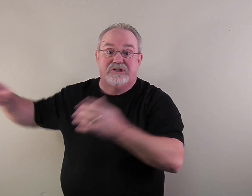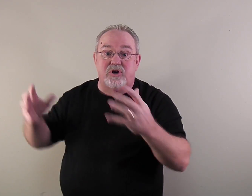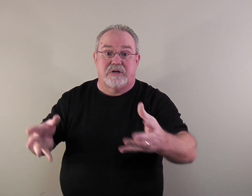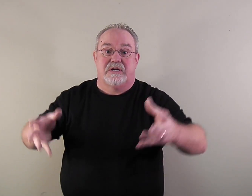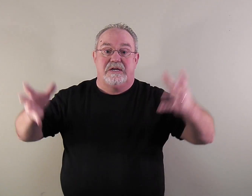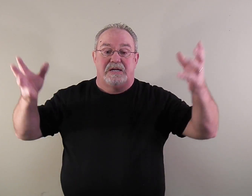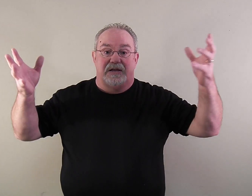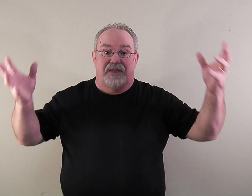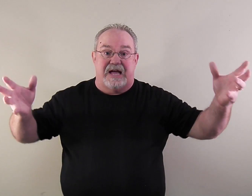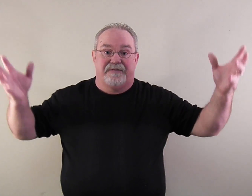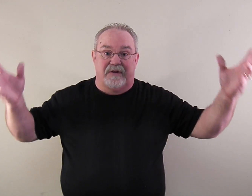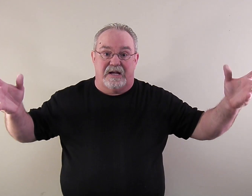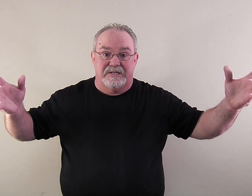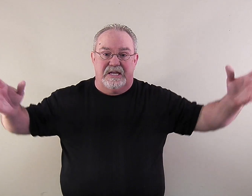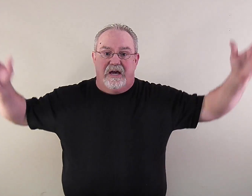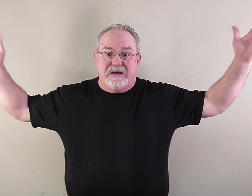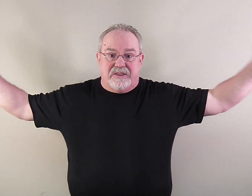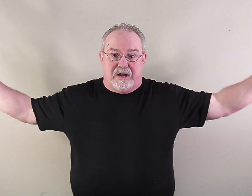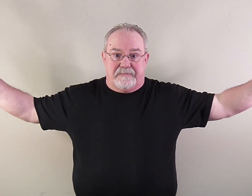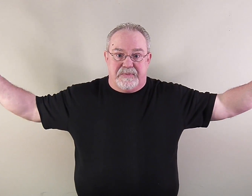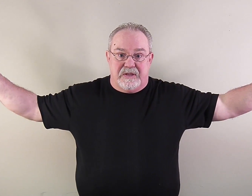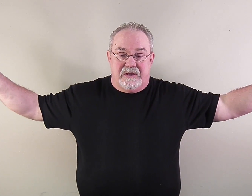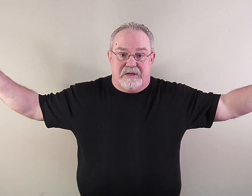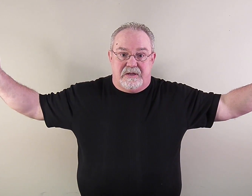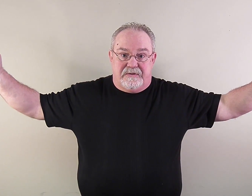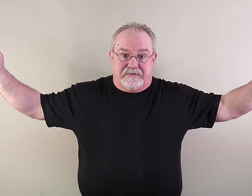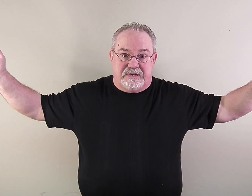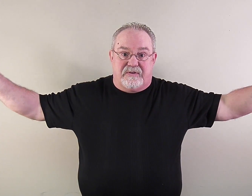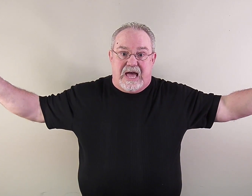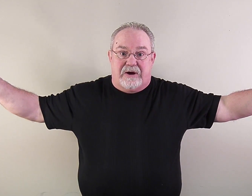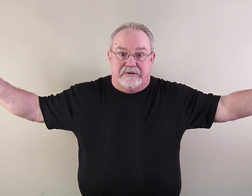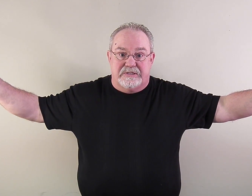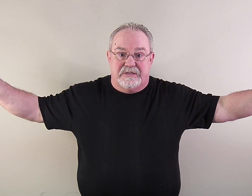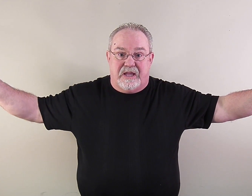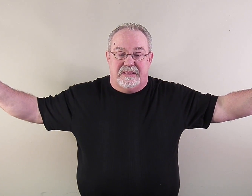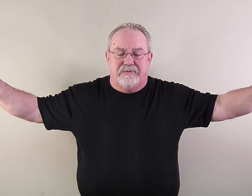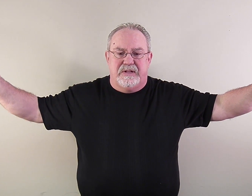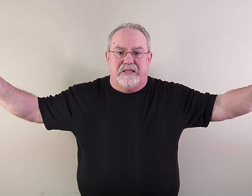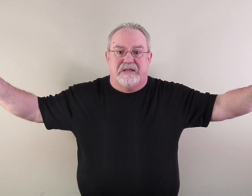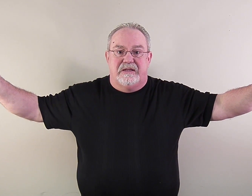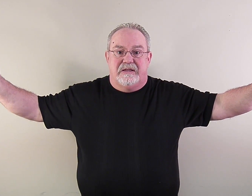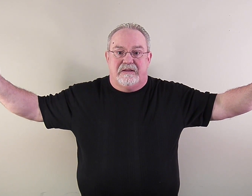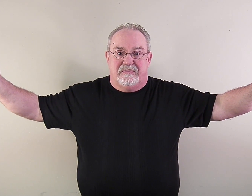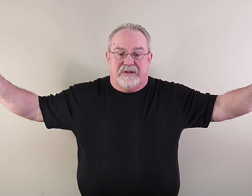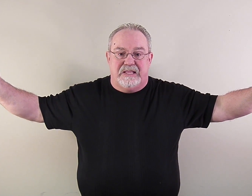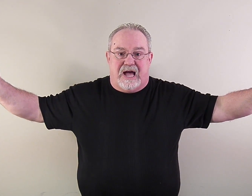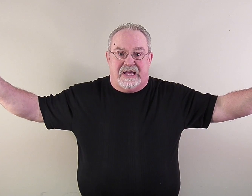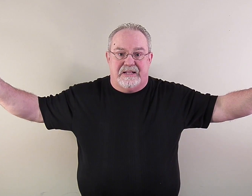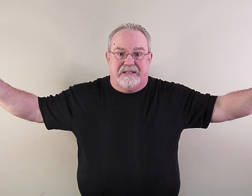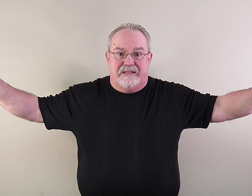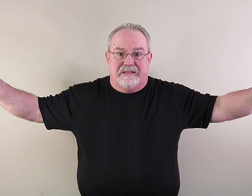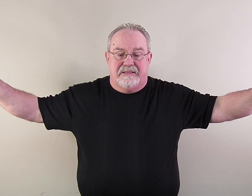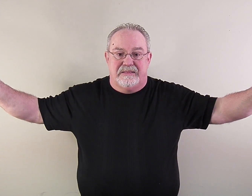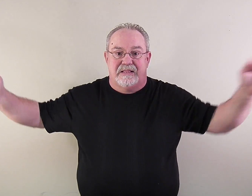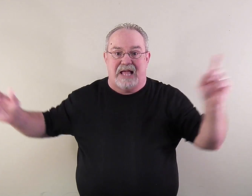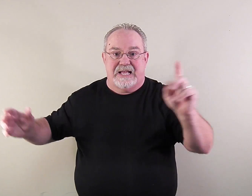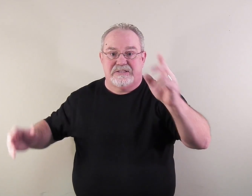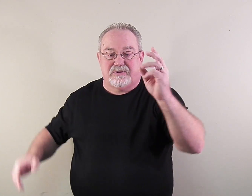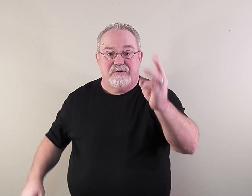took that for us. He hung there for several hours. And then when he died, the last three